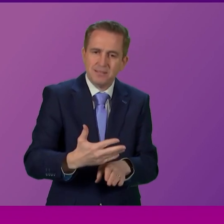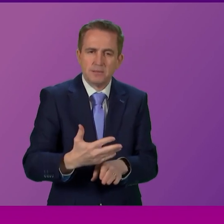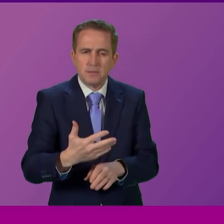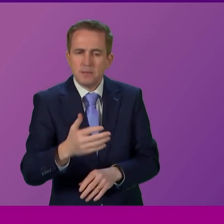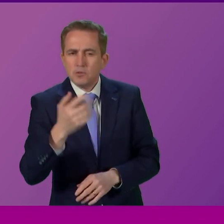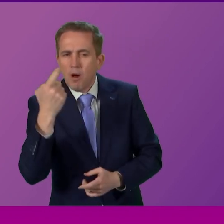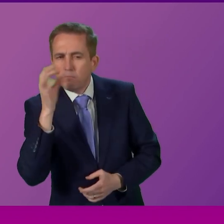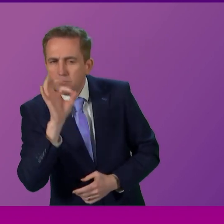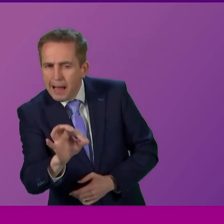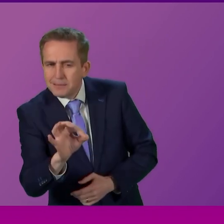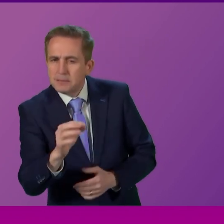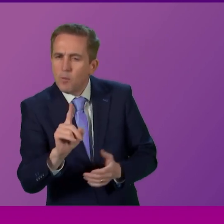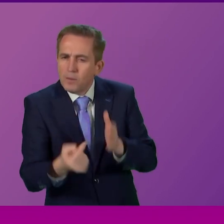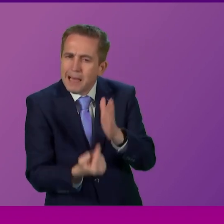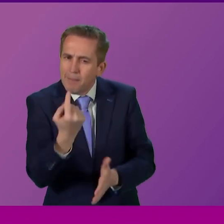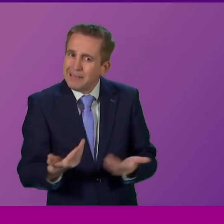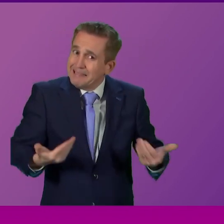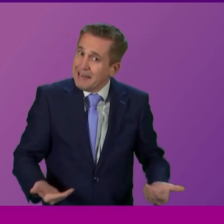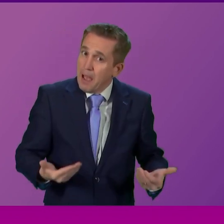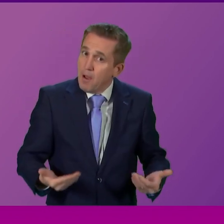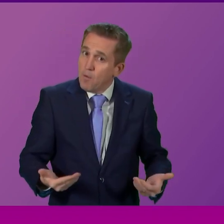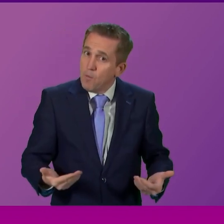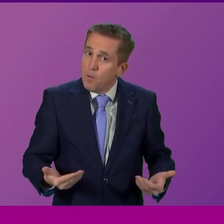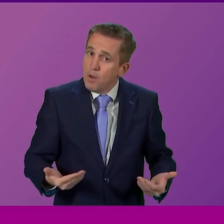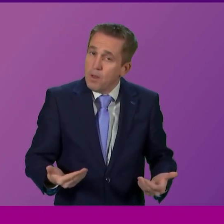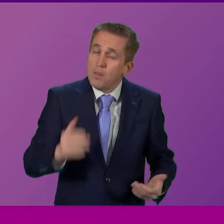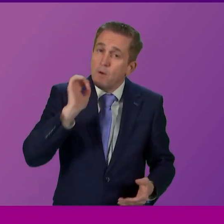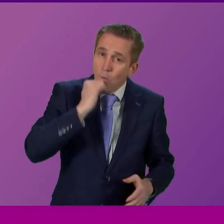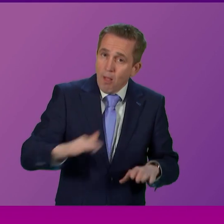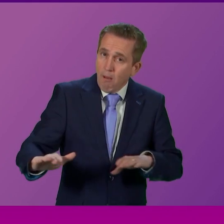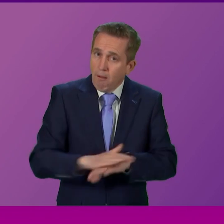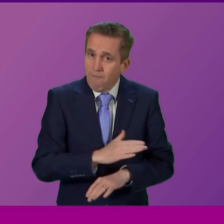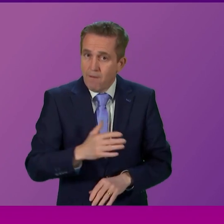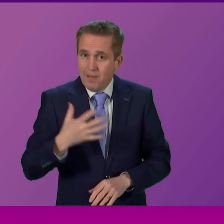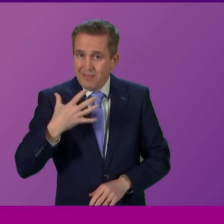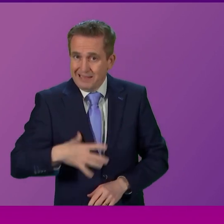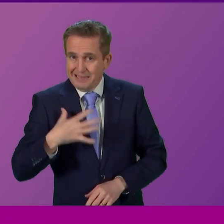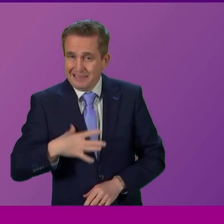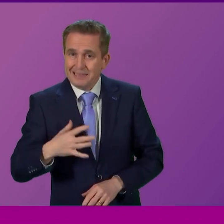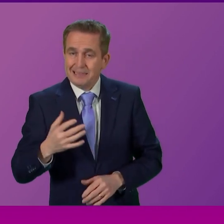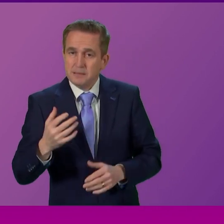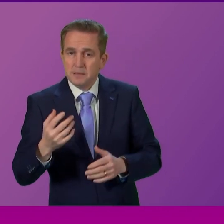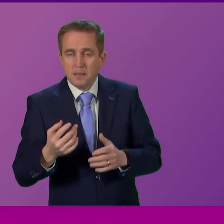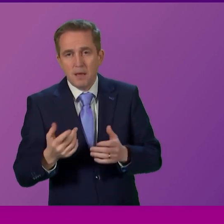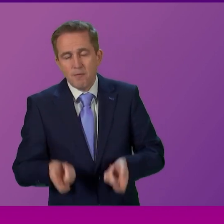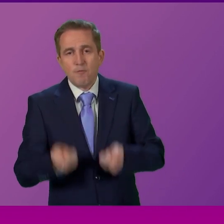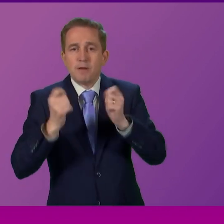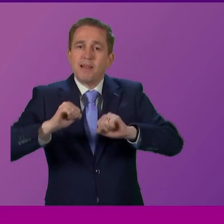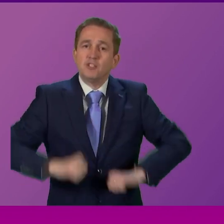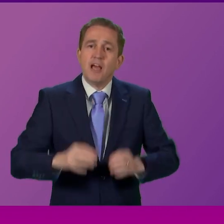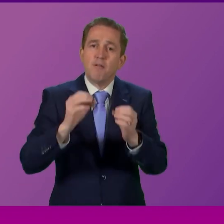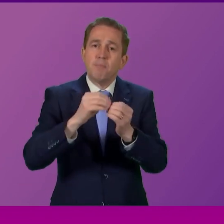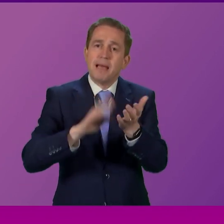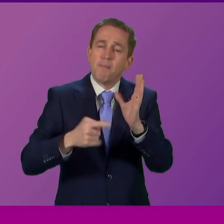something that was going to happen right here and now that was going to meet the need that has been identified by the chair of BMA Scotland who said